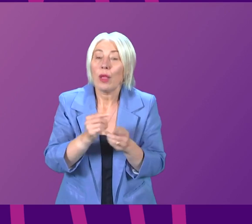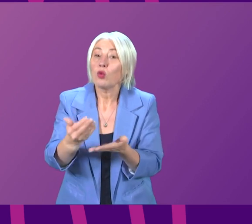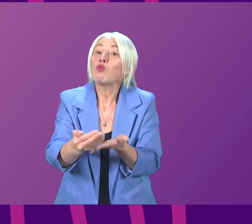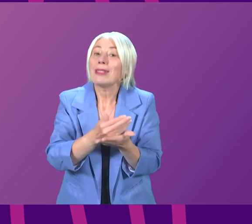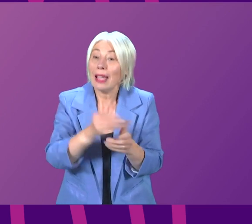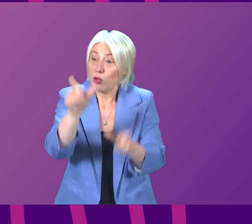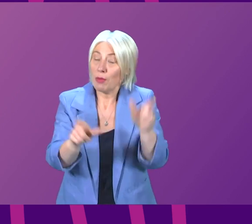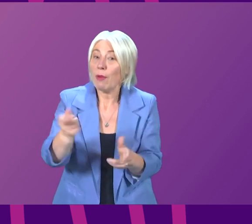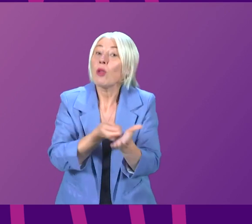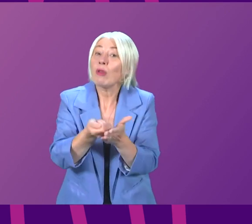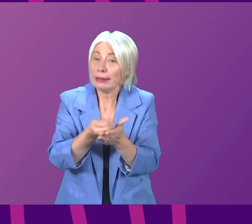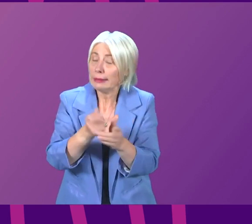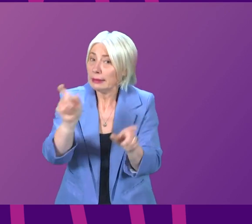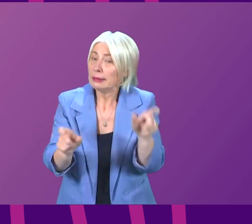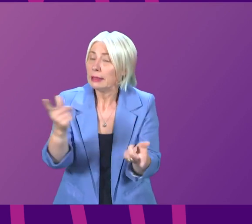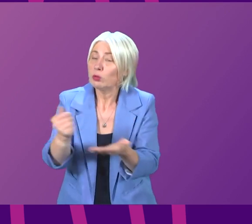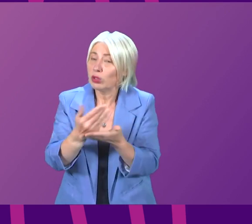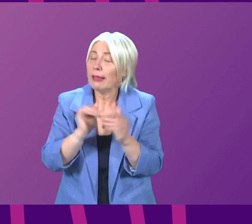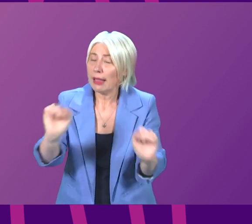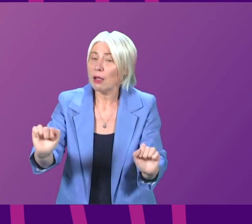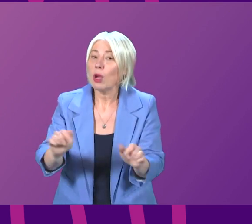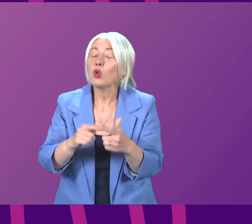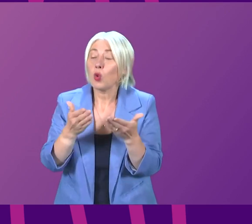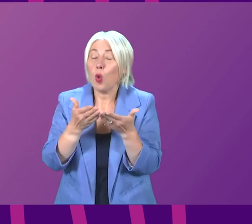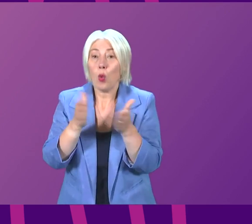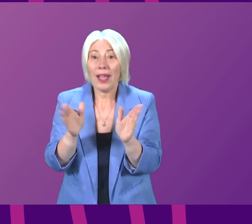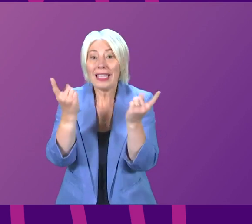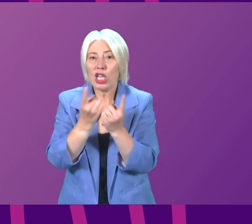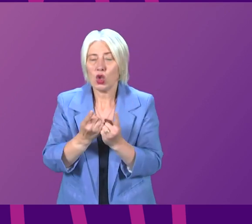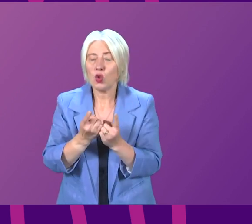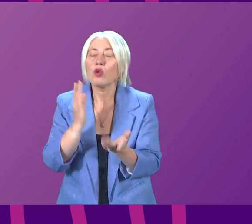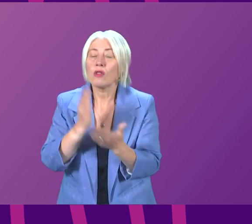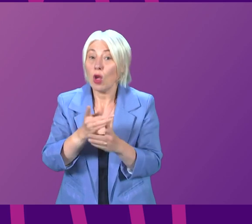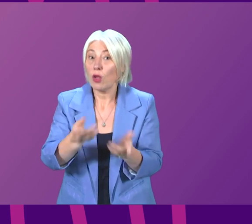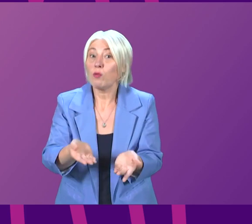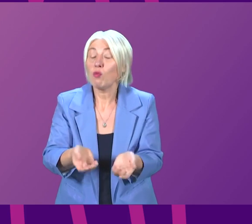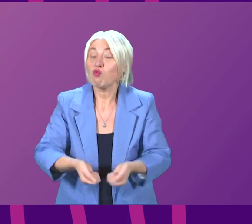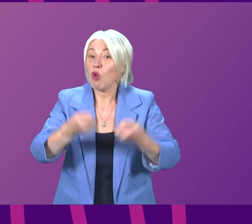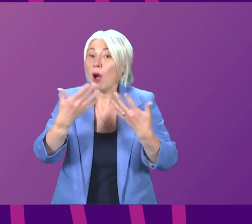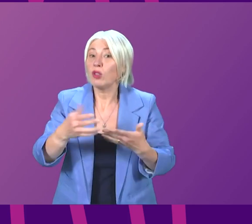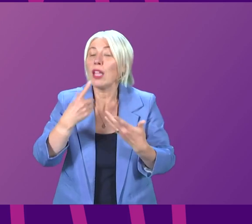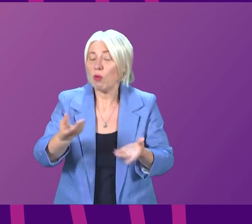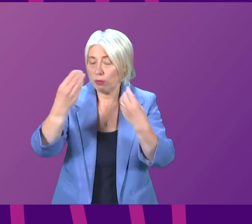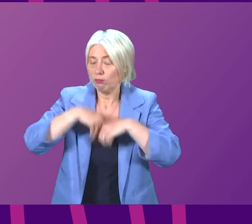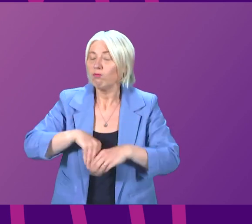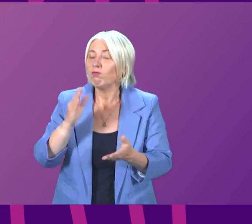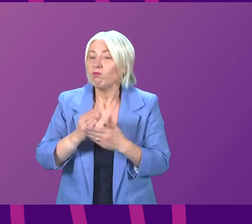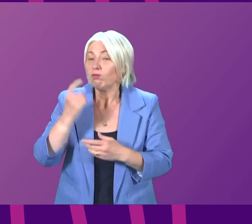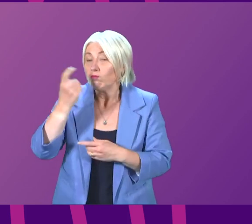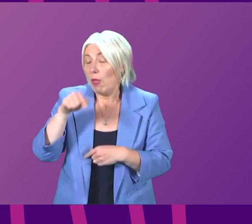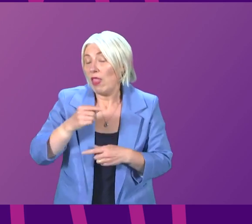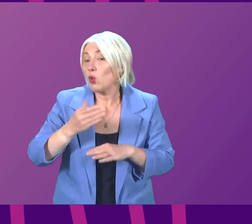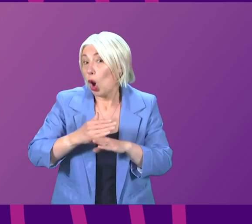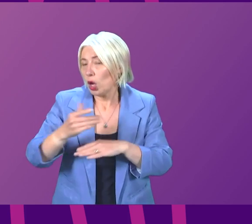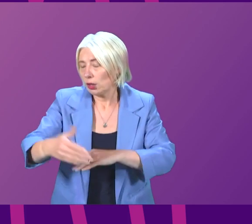to tenants. So the wider issues that Anna Sarwar has raised today will fully be taken into account in that longer term work. Anna Sarwar.